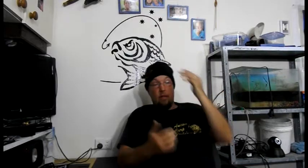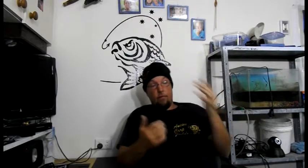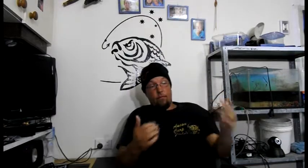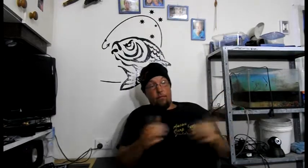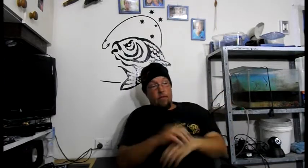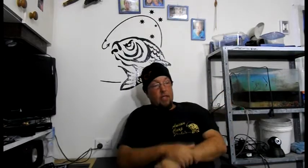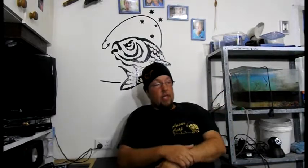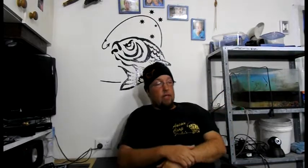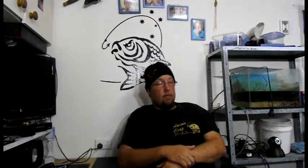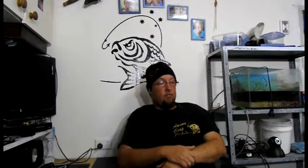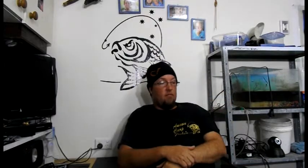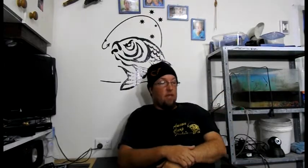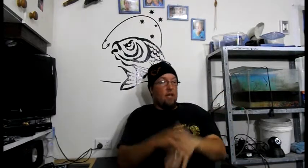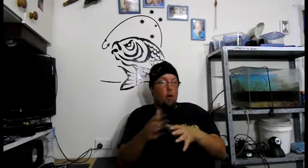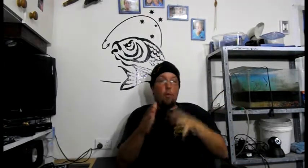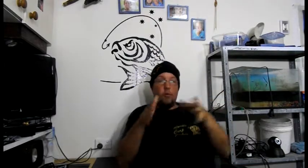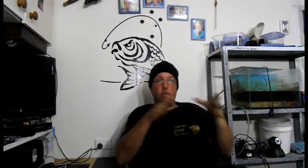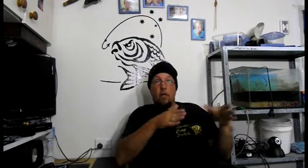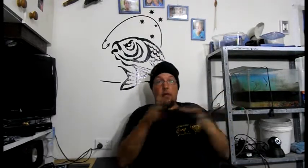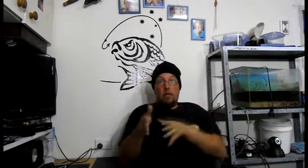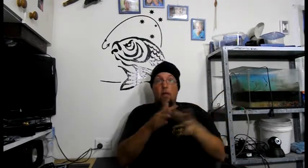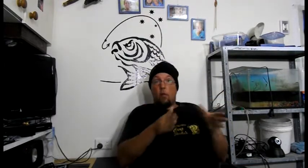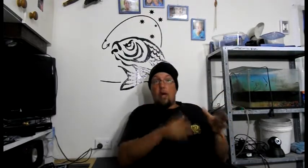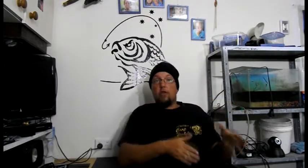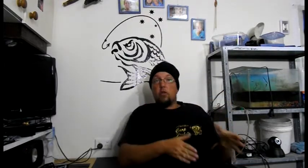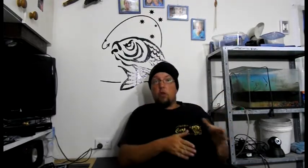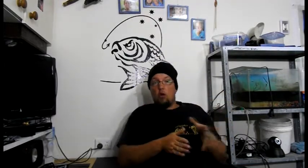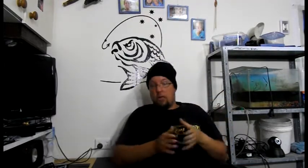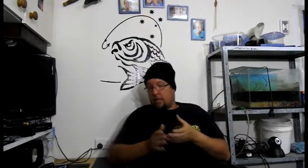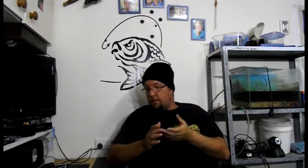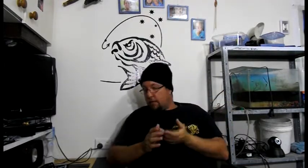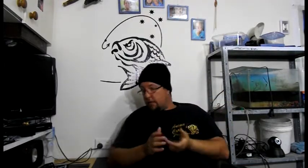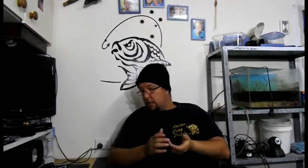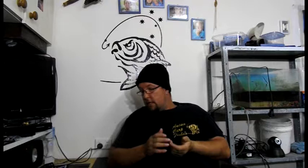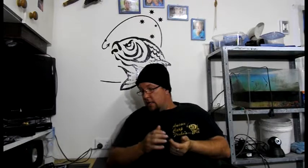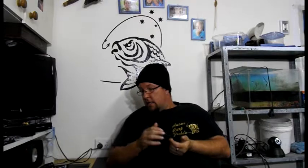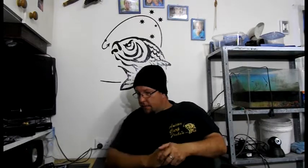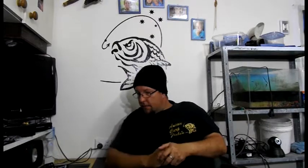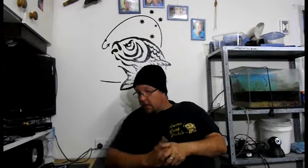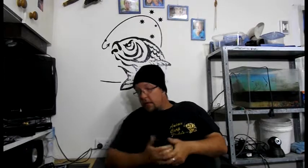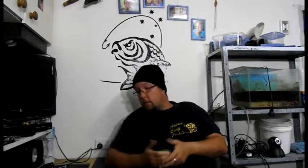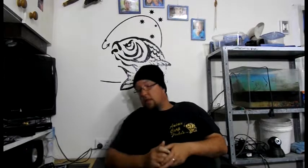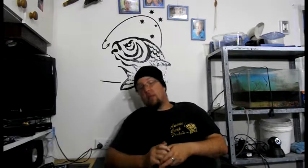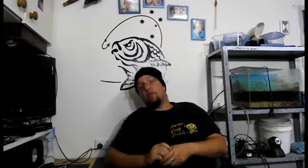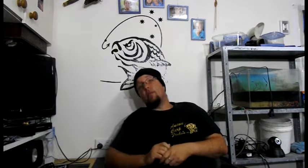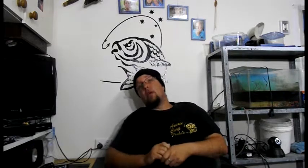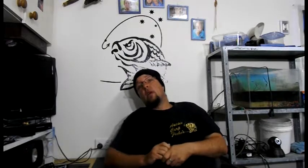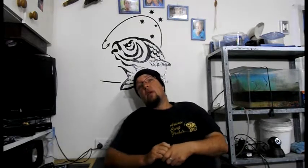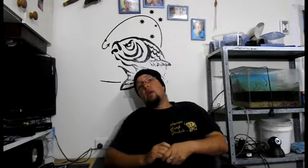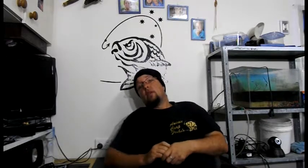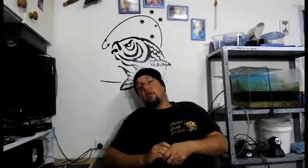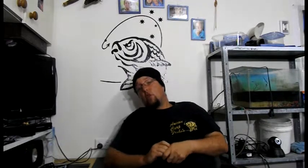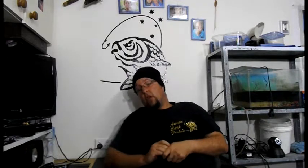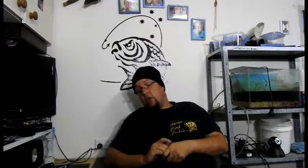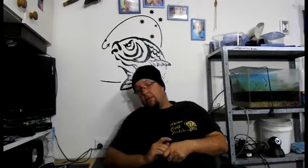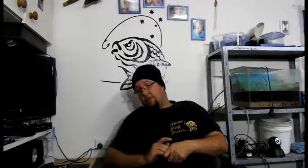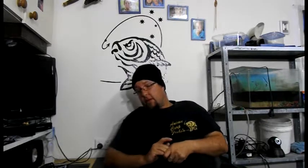So there's. There's. option. Another way of controlling the numbers. Now there's one thing. Decoy herpes virus.